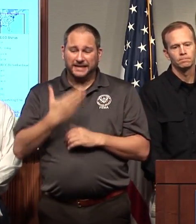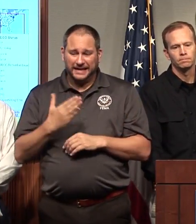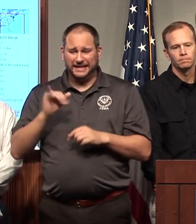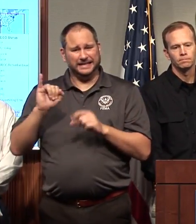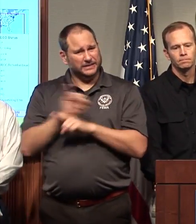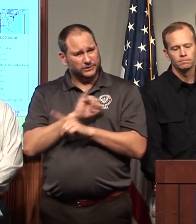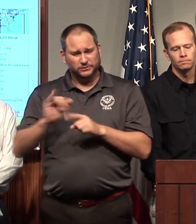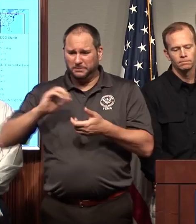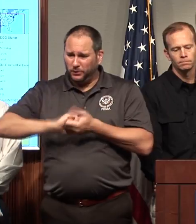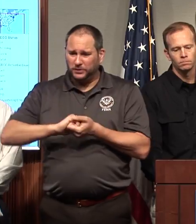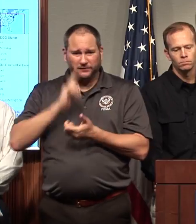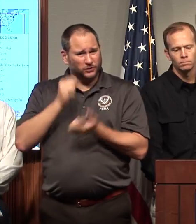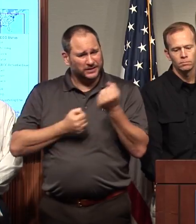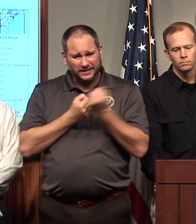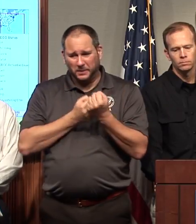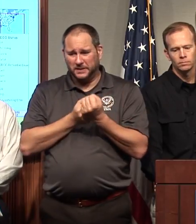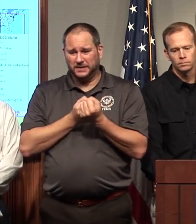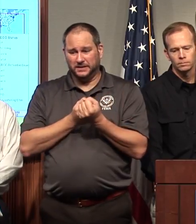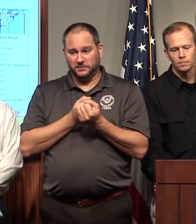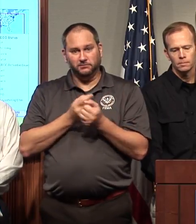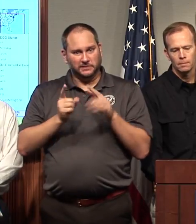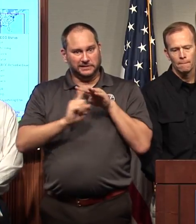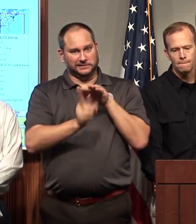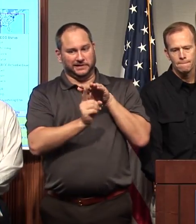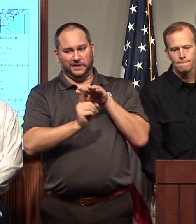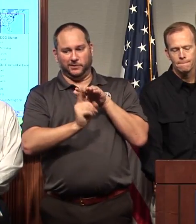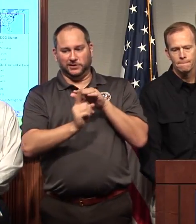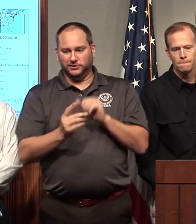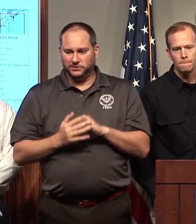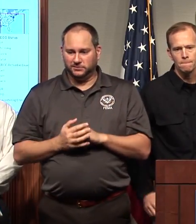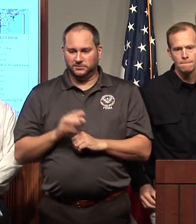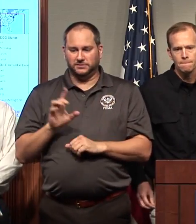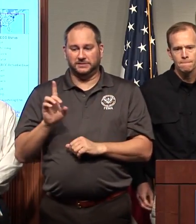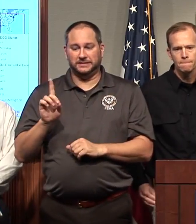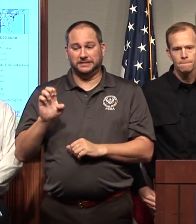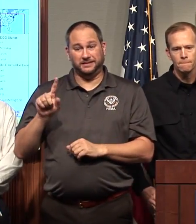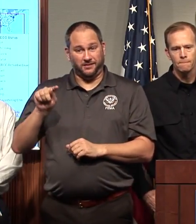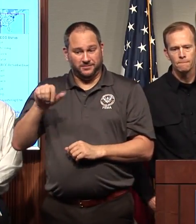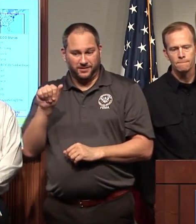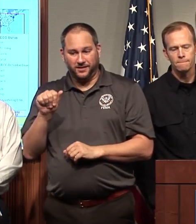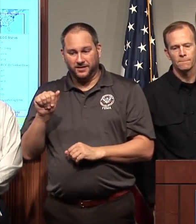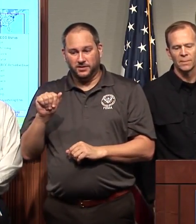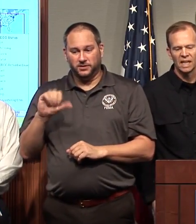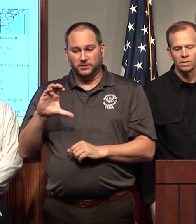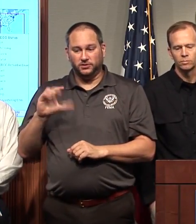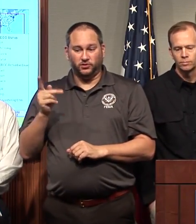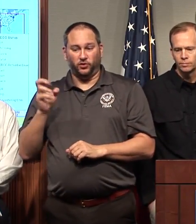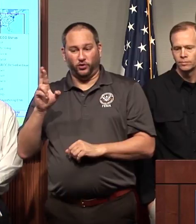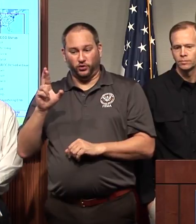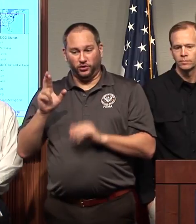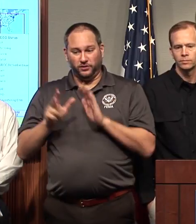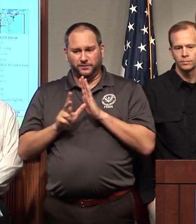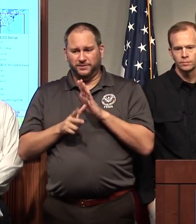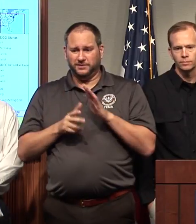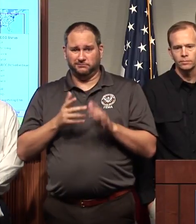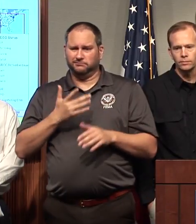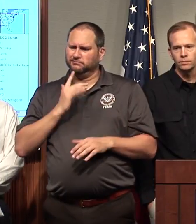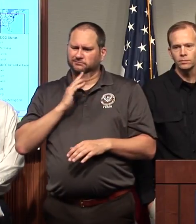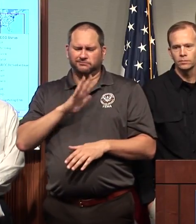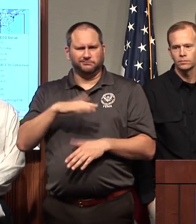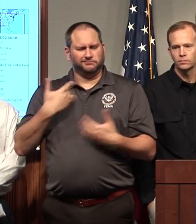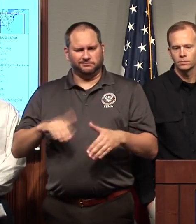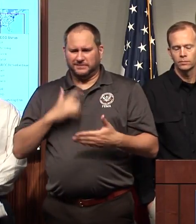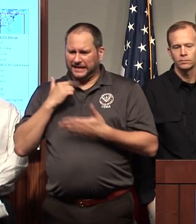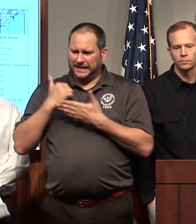evacuations, especially from the islands. We had Delta have a charter flight evacuating Americans. Similarly,